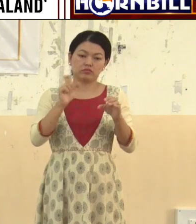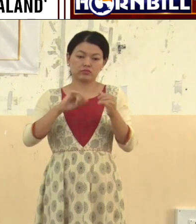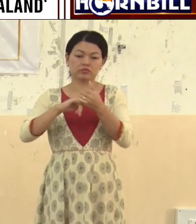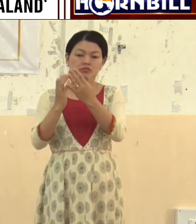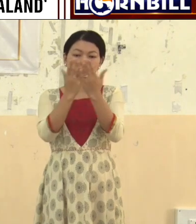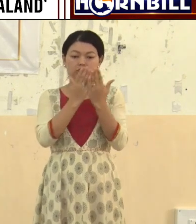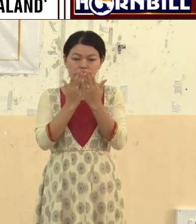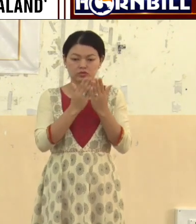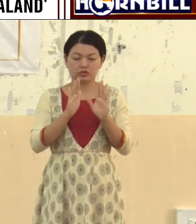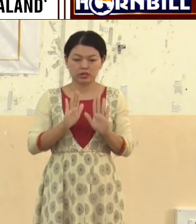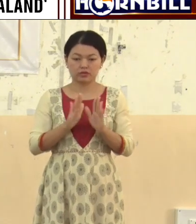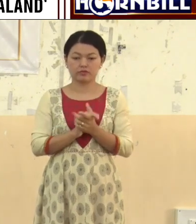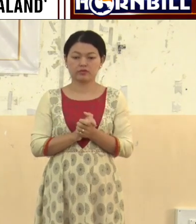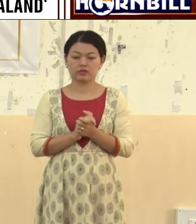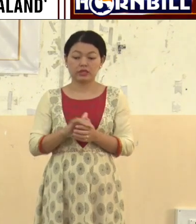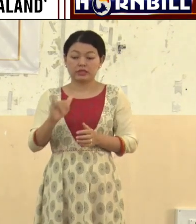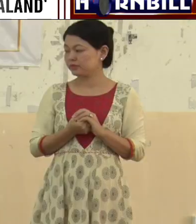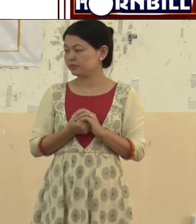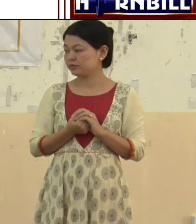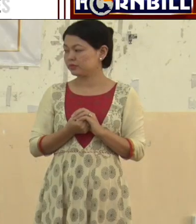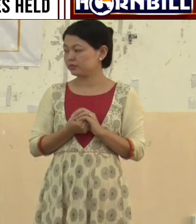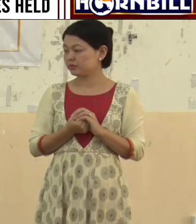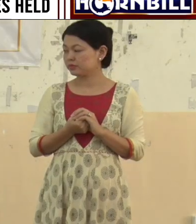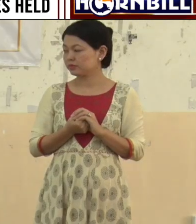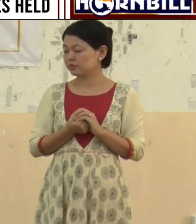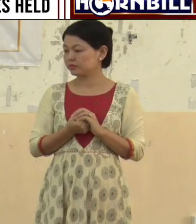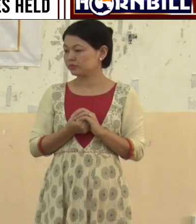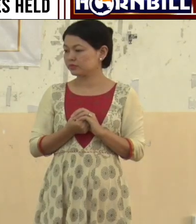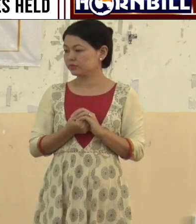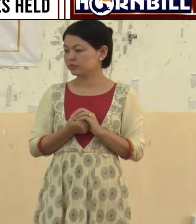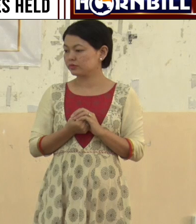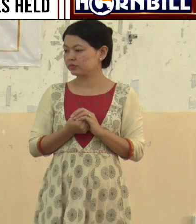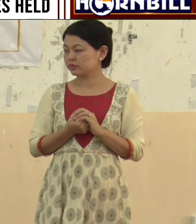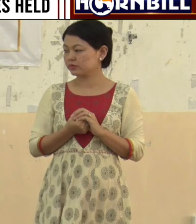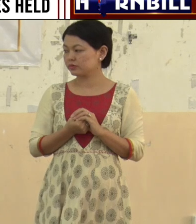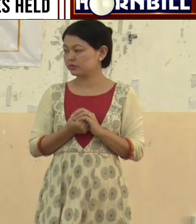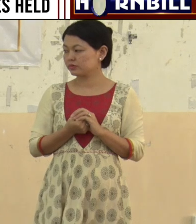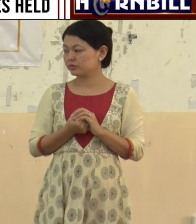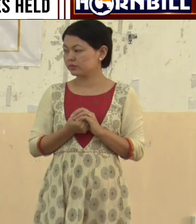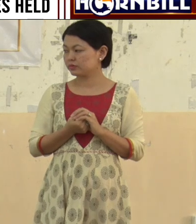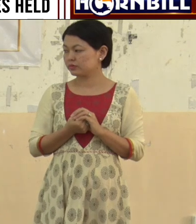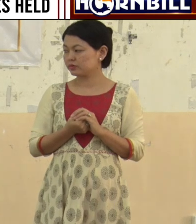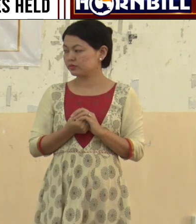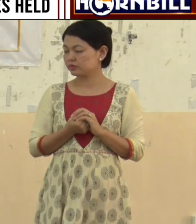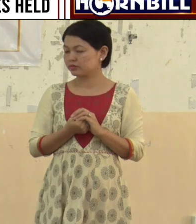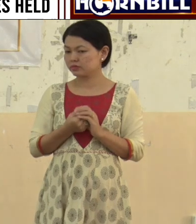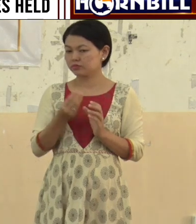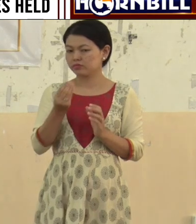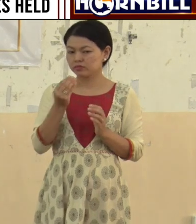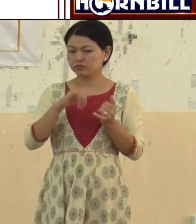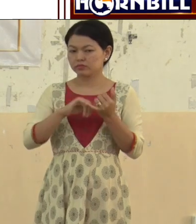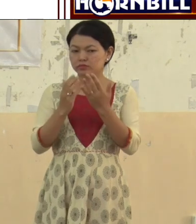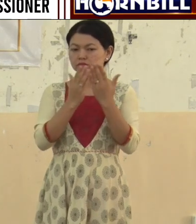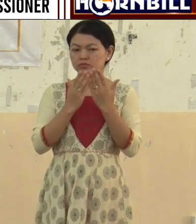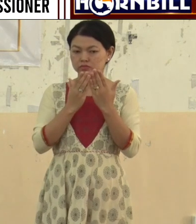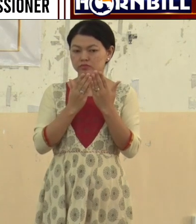than their peers without disabilities. In fact, many schools here in our state also, not many, a few schools, there are